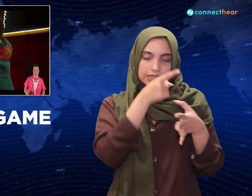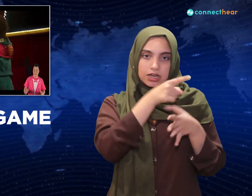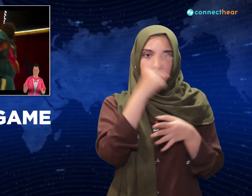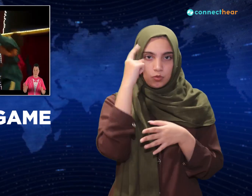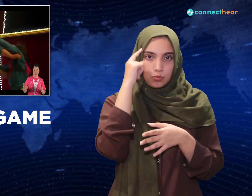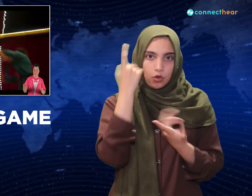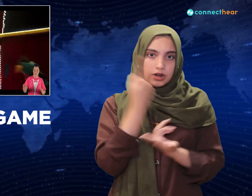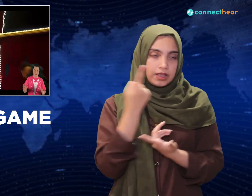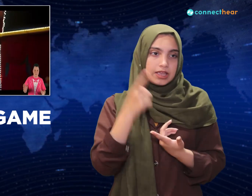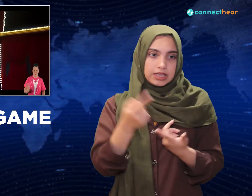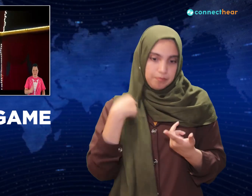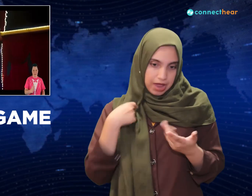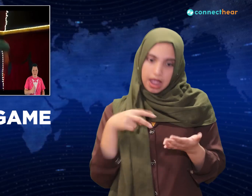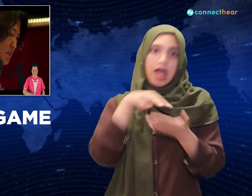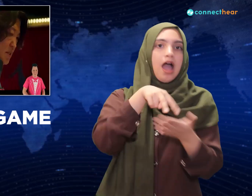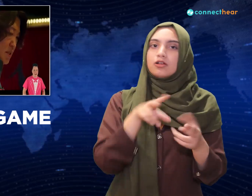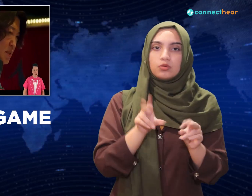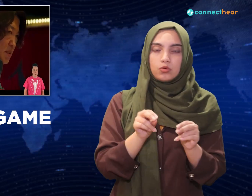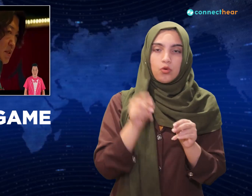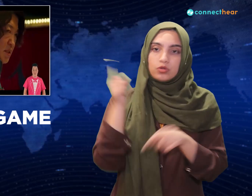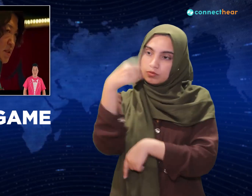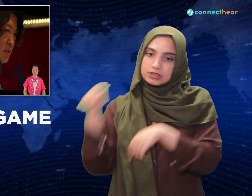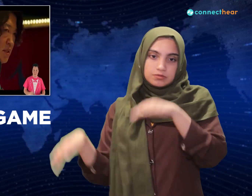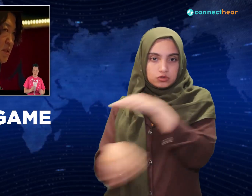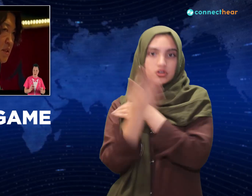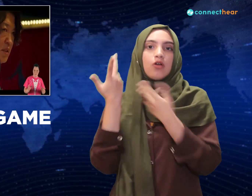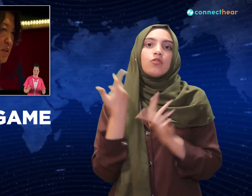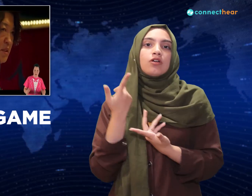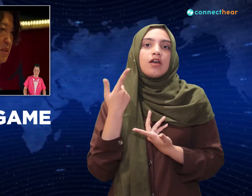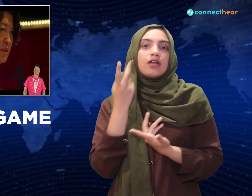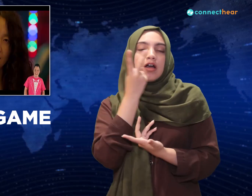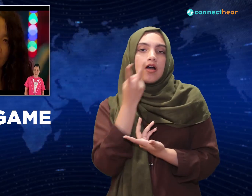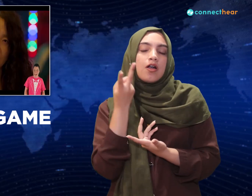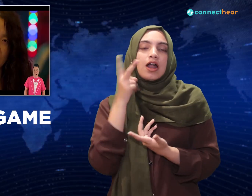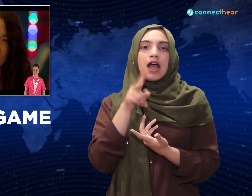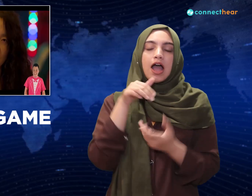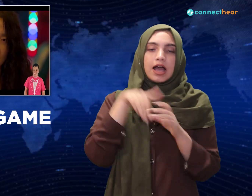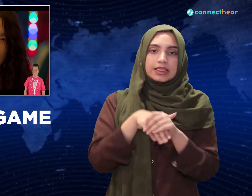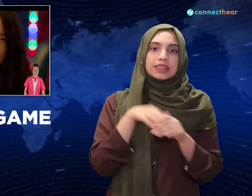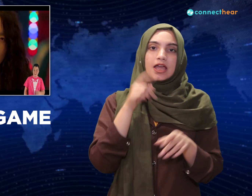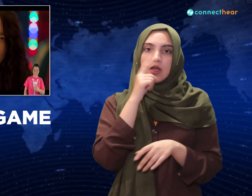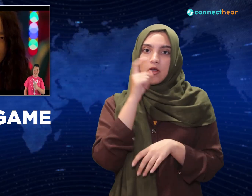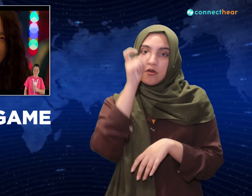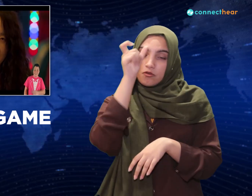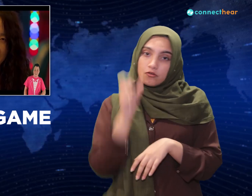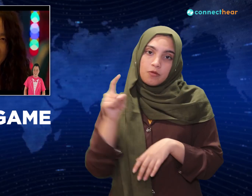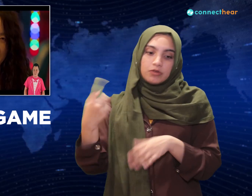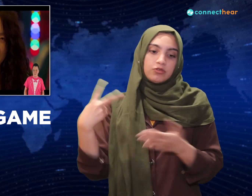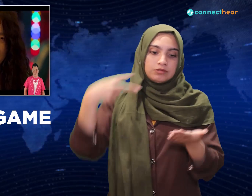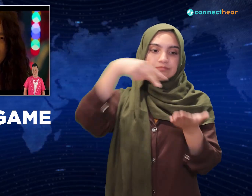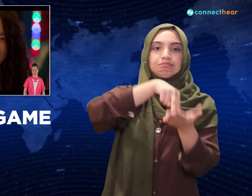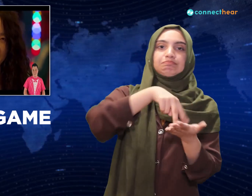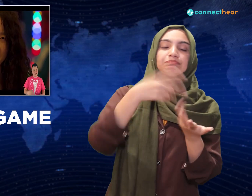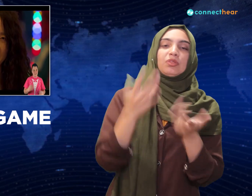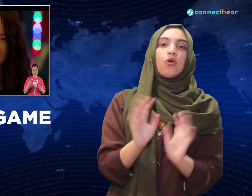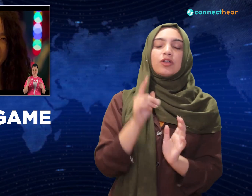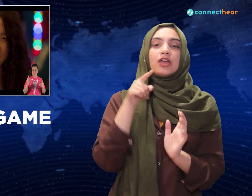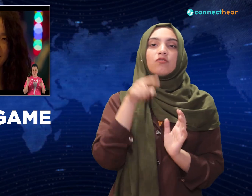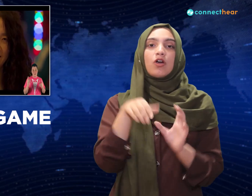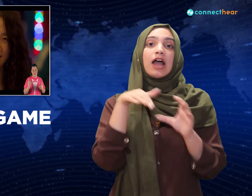are on a time limit, so they gotta try. But turns out right behind that guy is crazy girl. Fancy seeing you